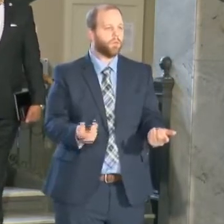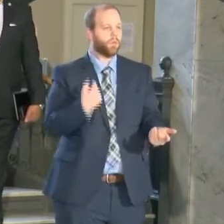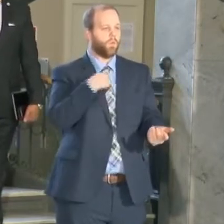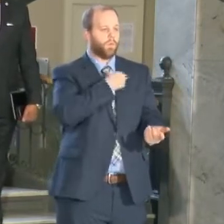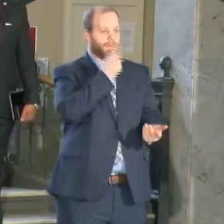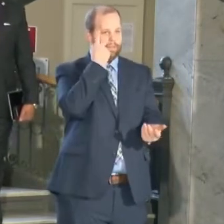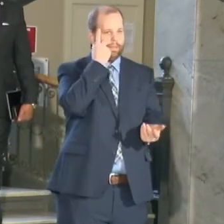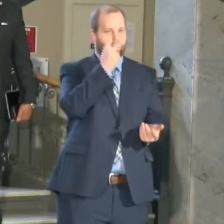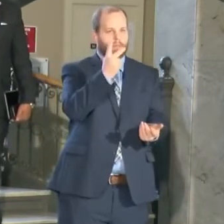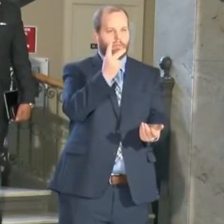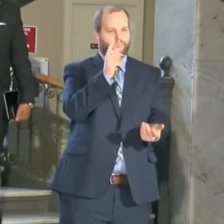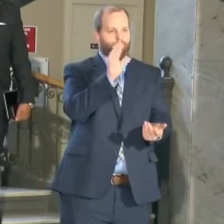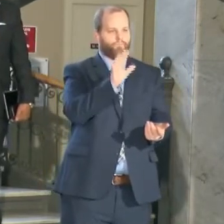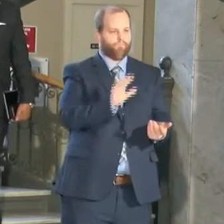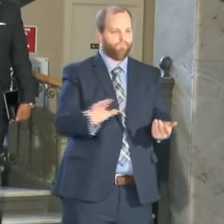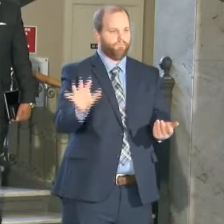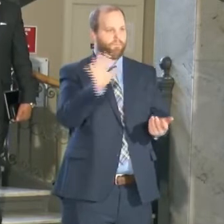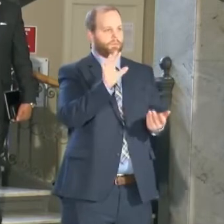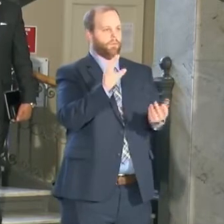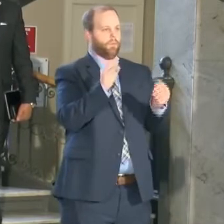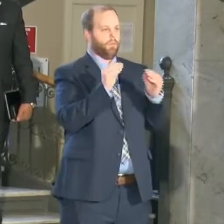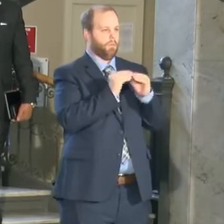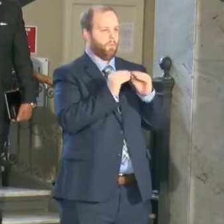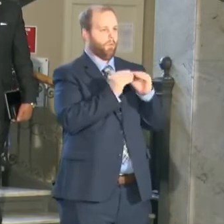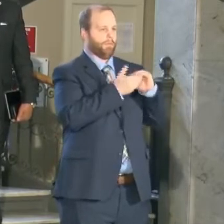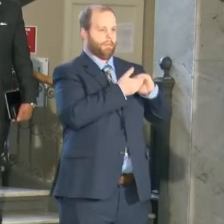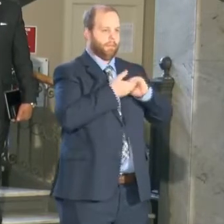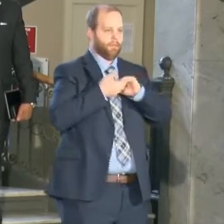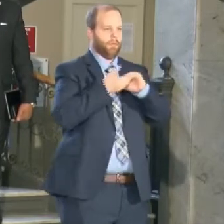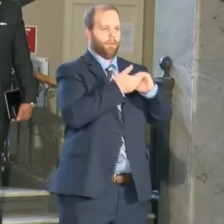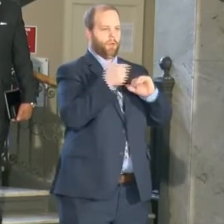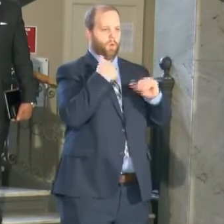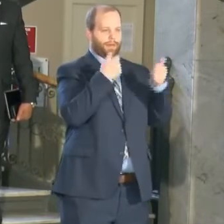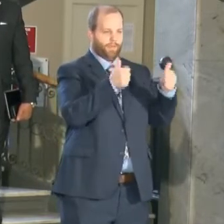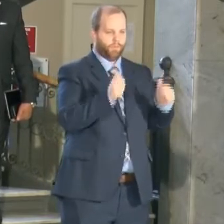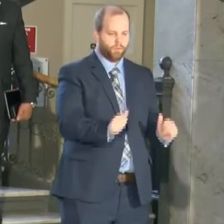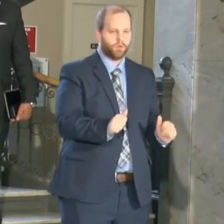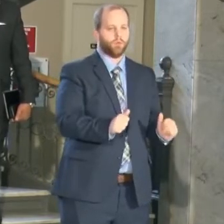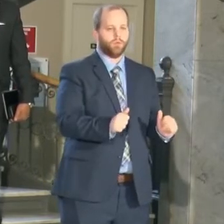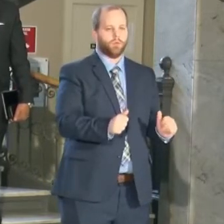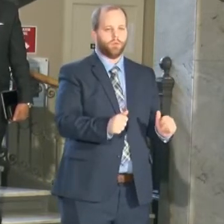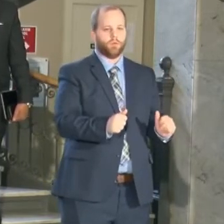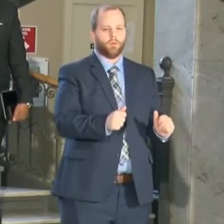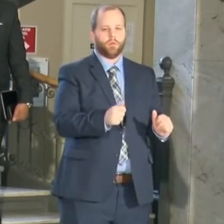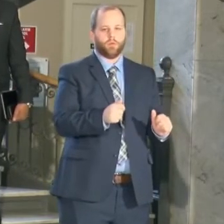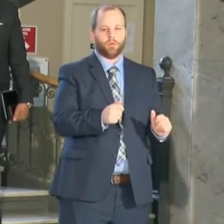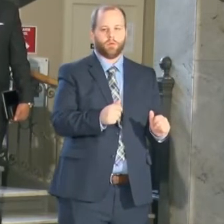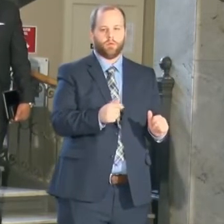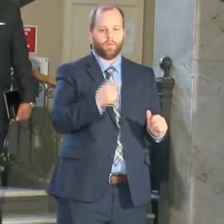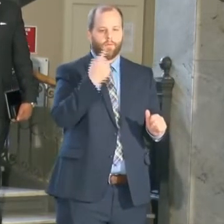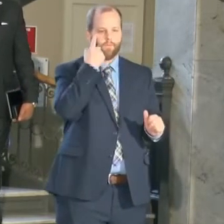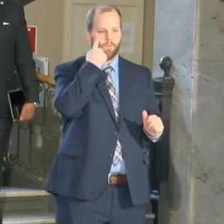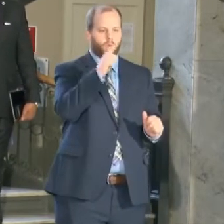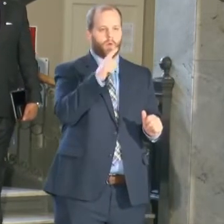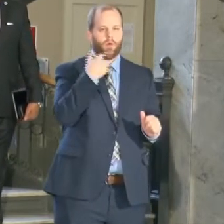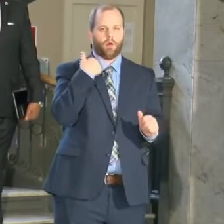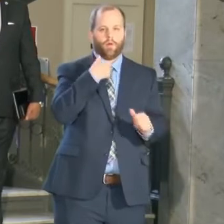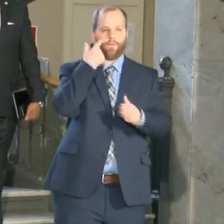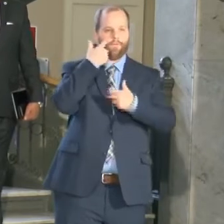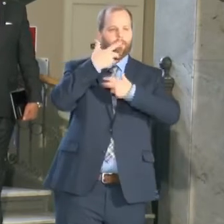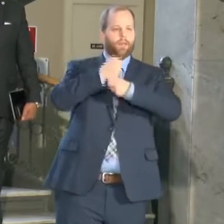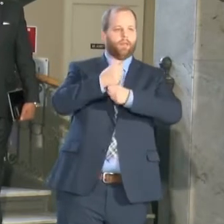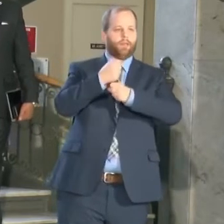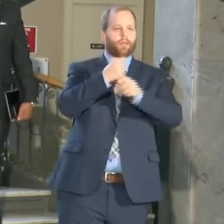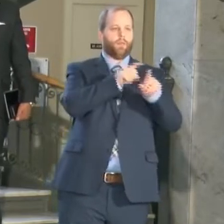more collaboration in our efforts with our state, local, federal partners. We have